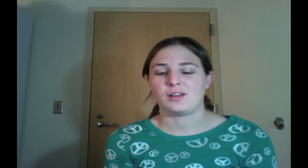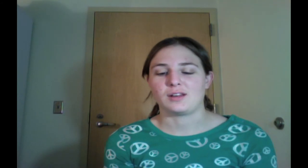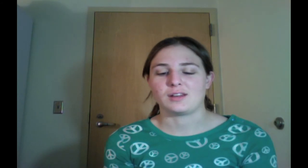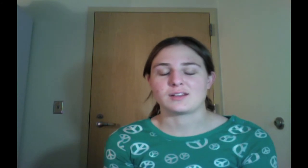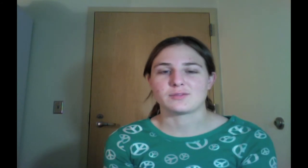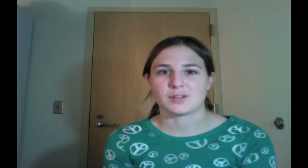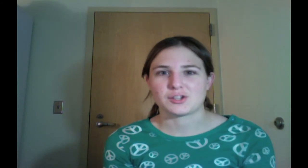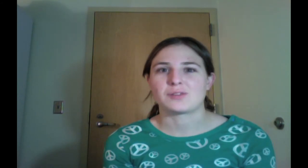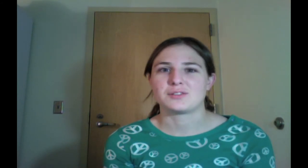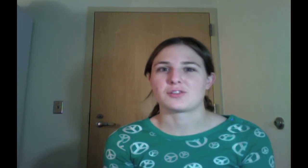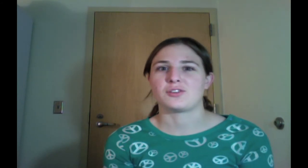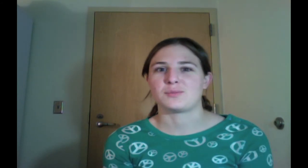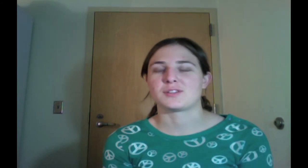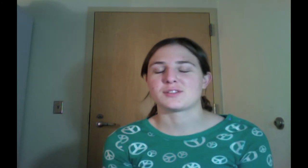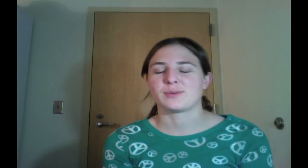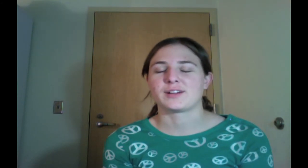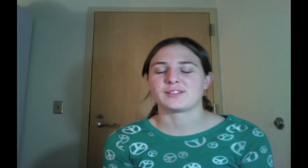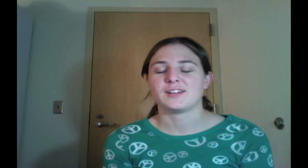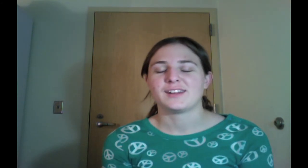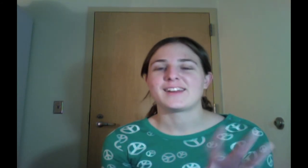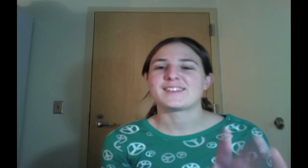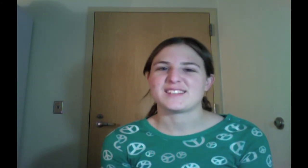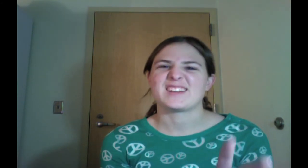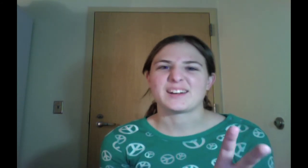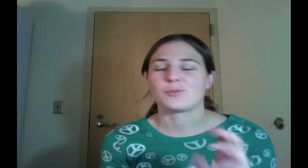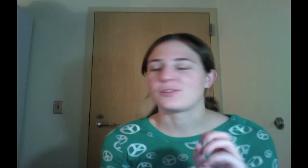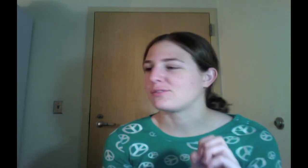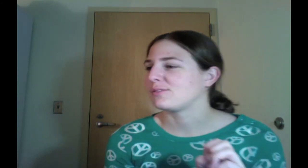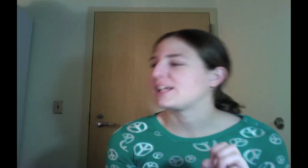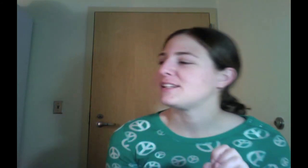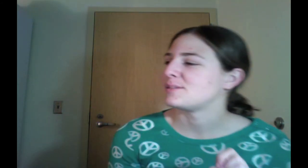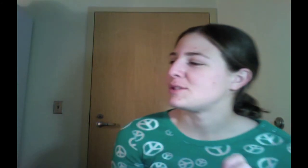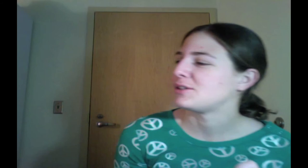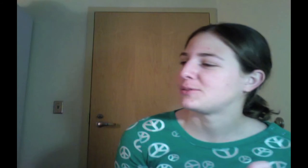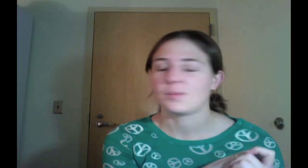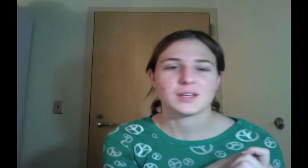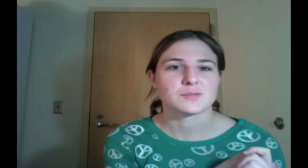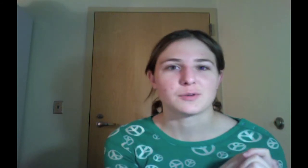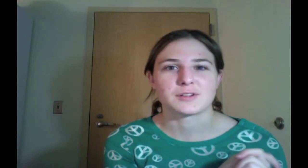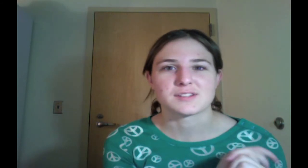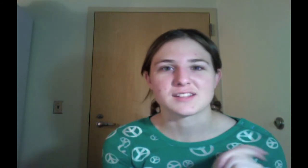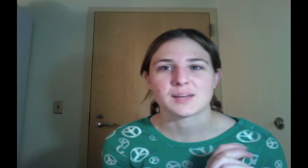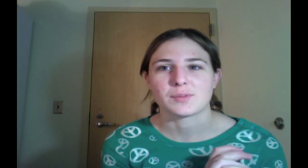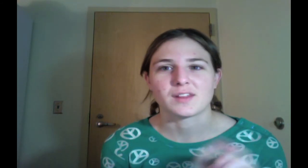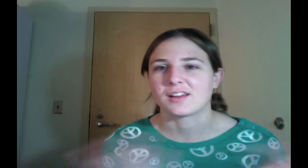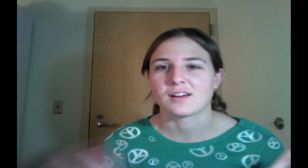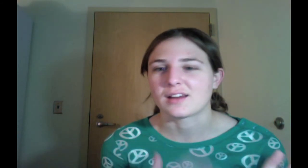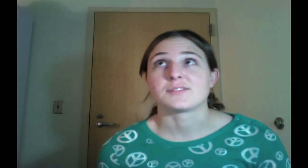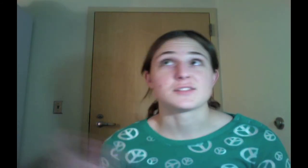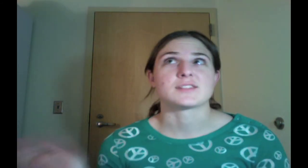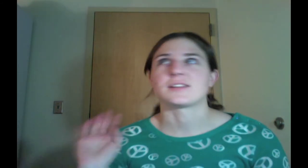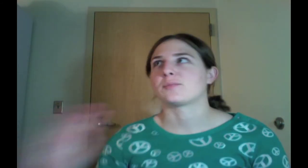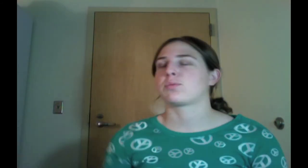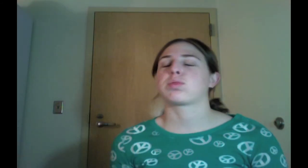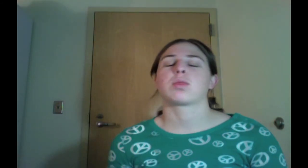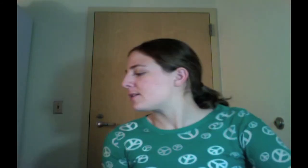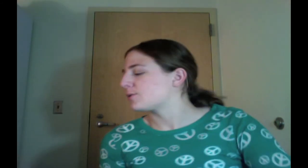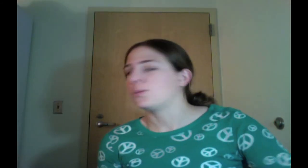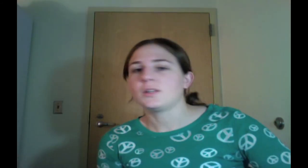didn't get to flesh out his arguments as well as I would have liked him to because we were on Skype and then it cut out. just like, so what do